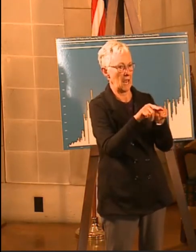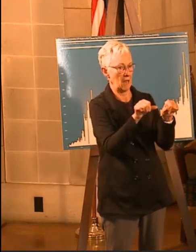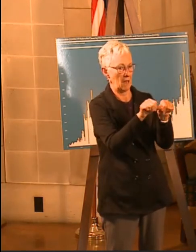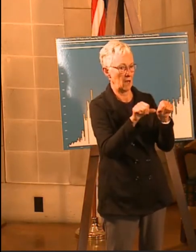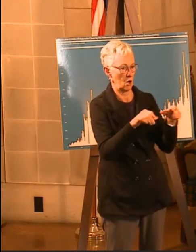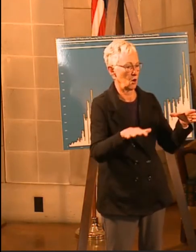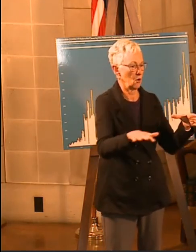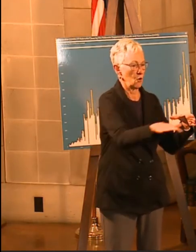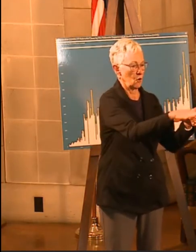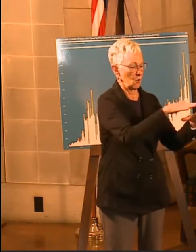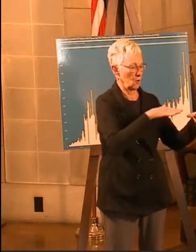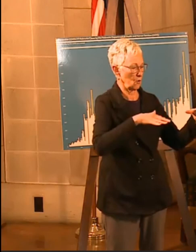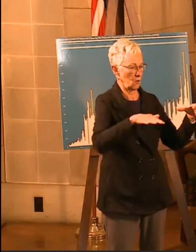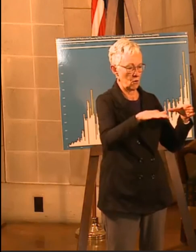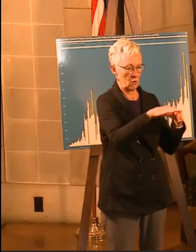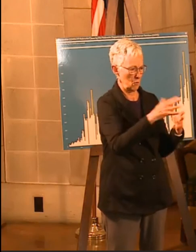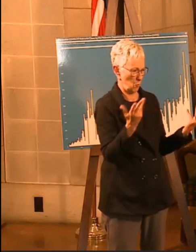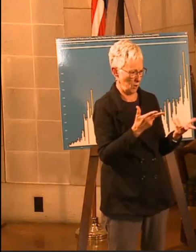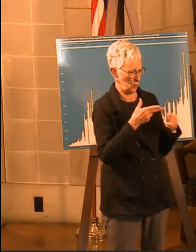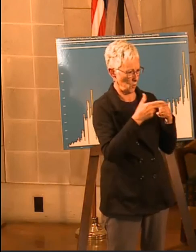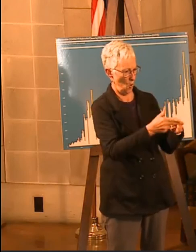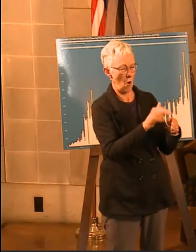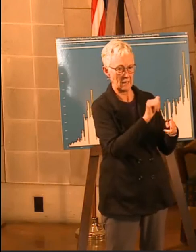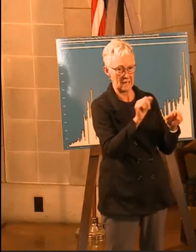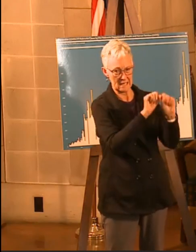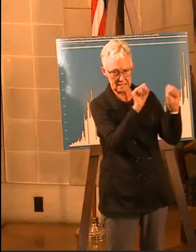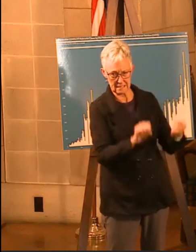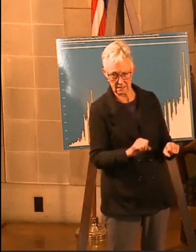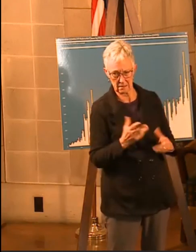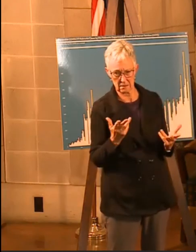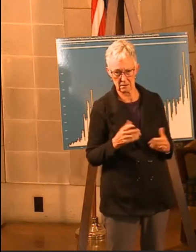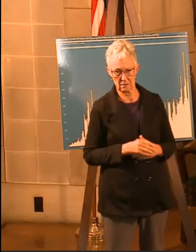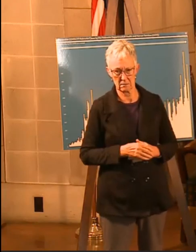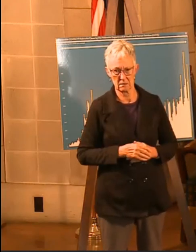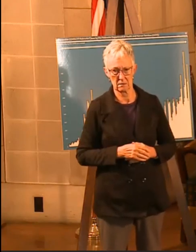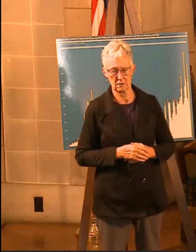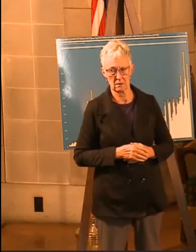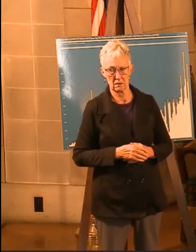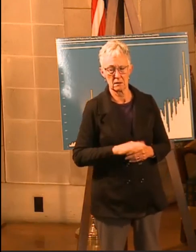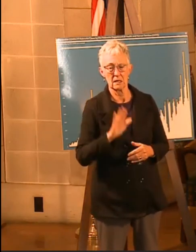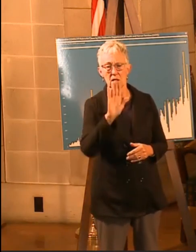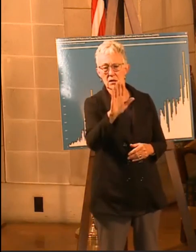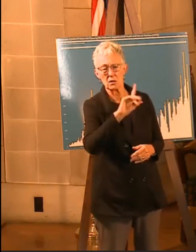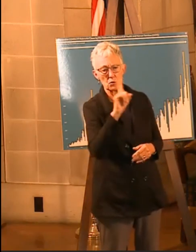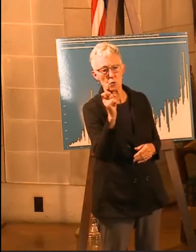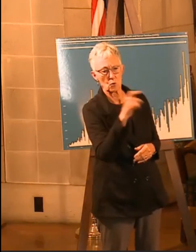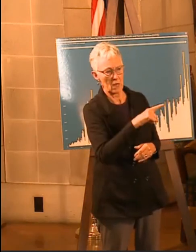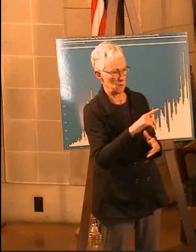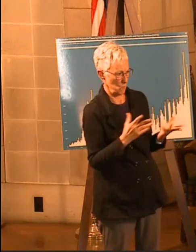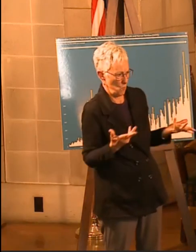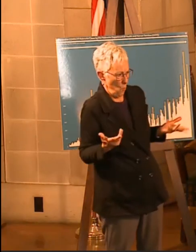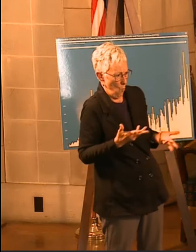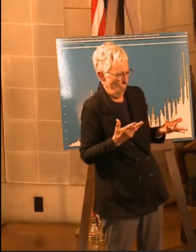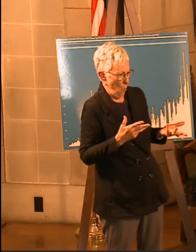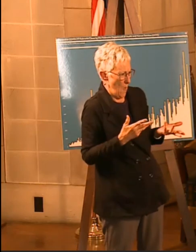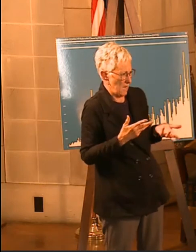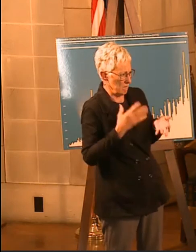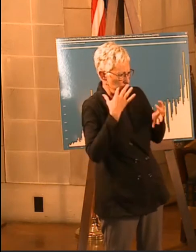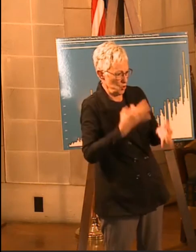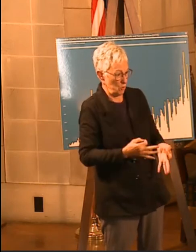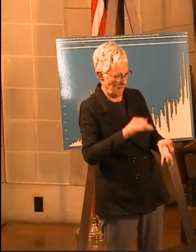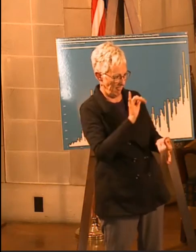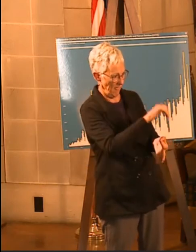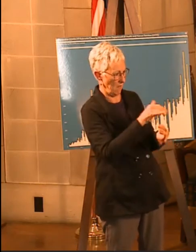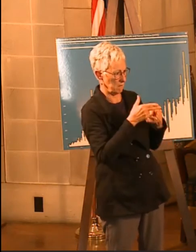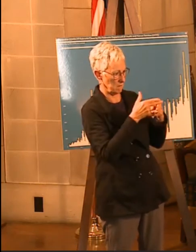as far as what constitutes a system? Yeah, well, like, the question from Andrew is what constitutes a hospital system? So